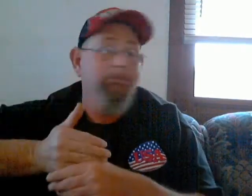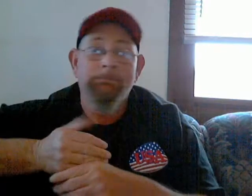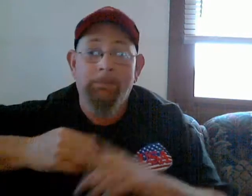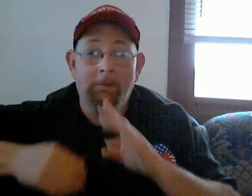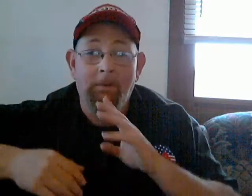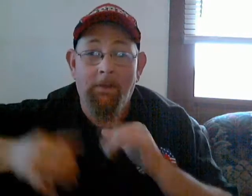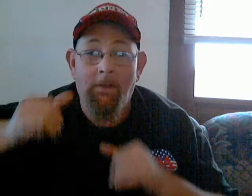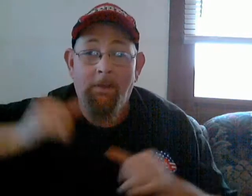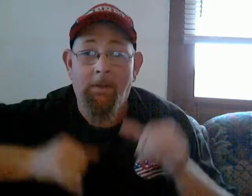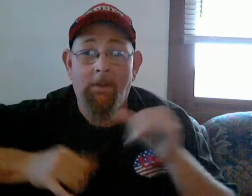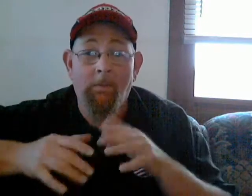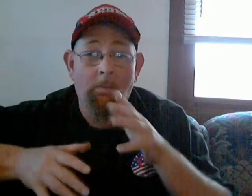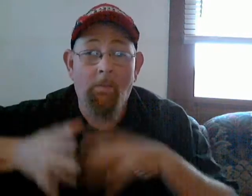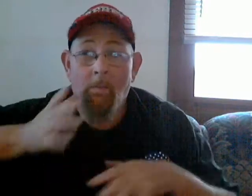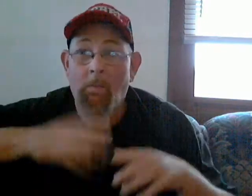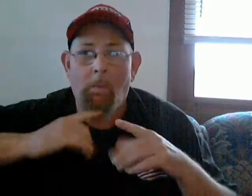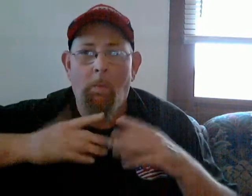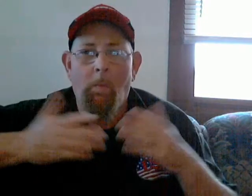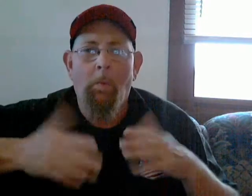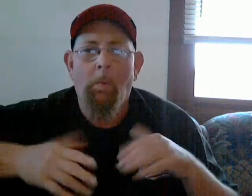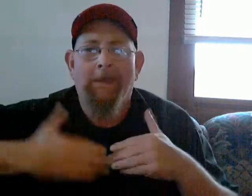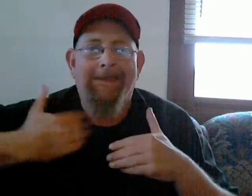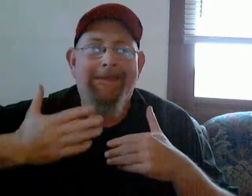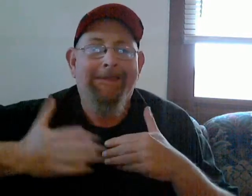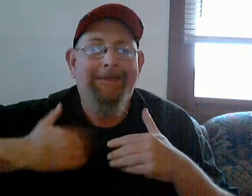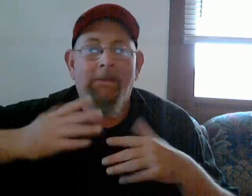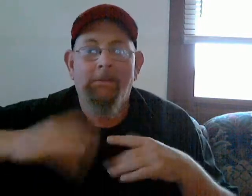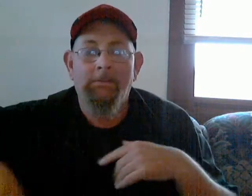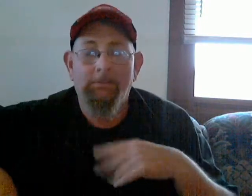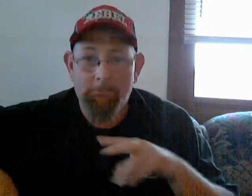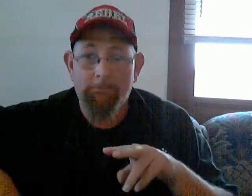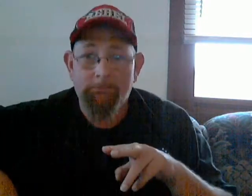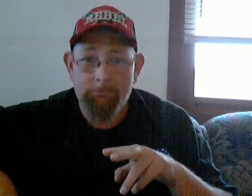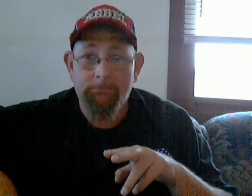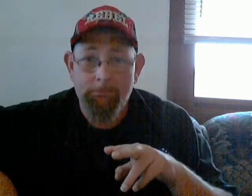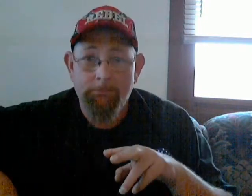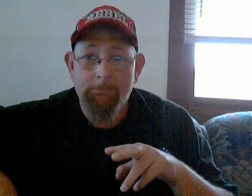Dad, did I know this? Who's going to be father?